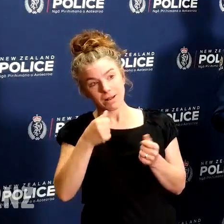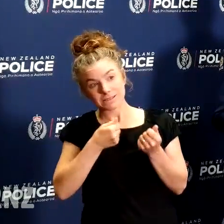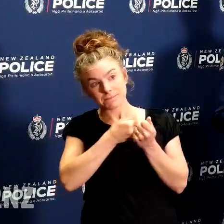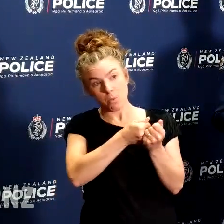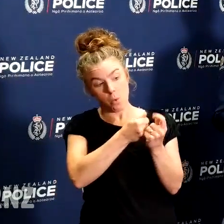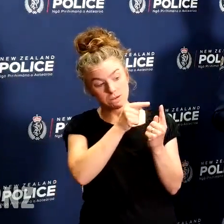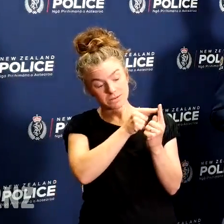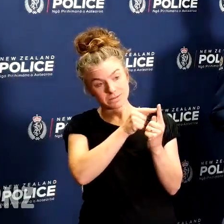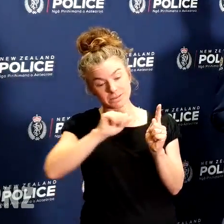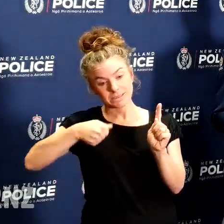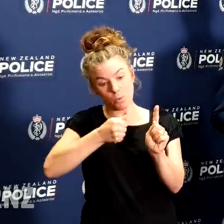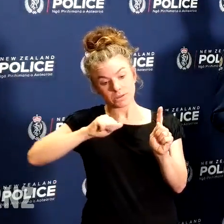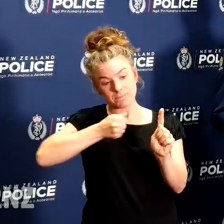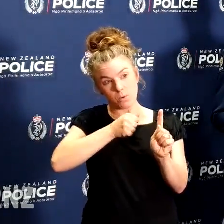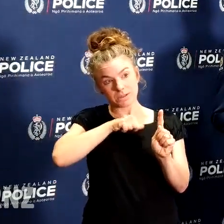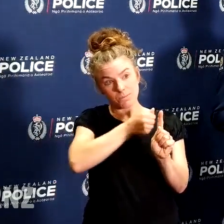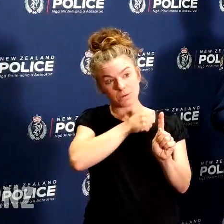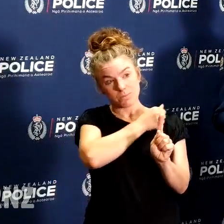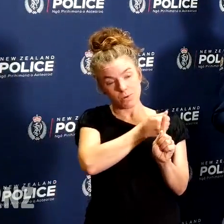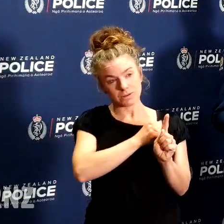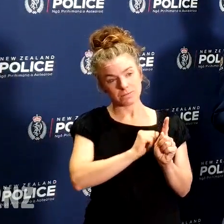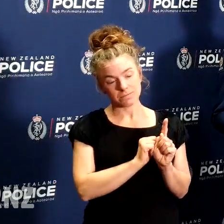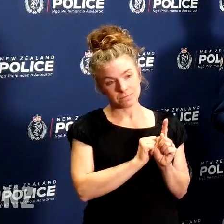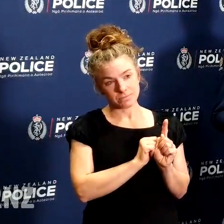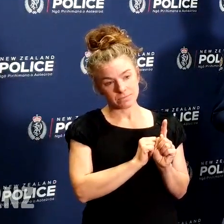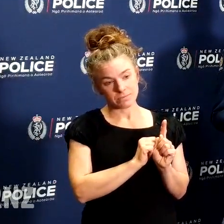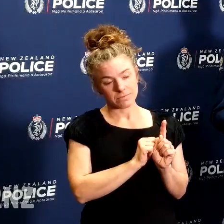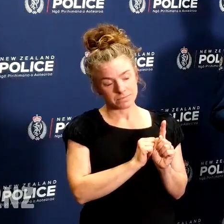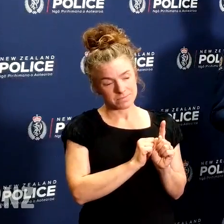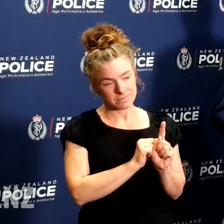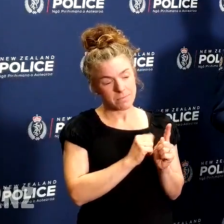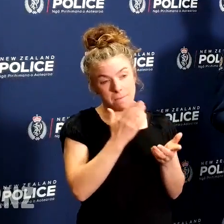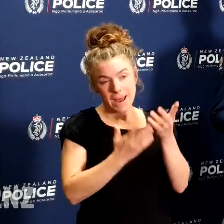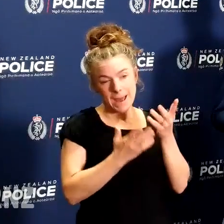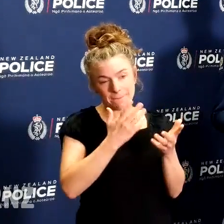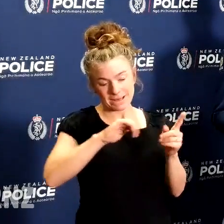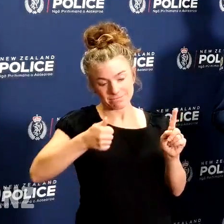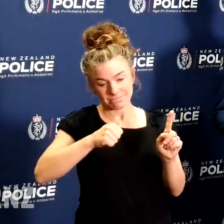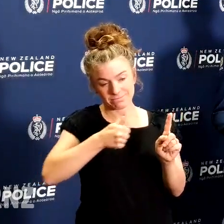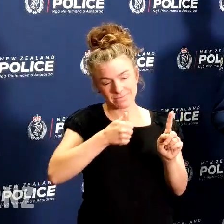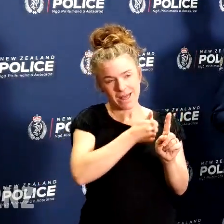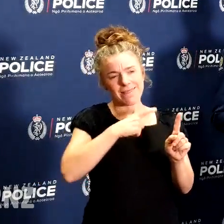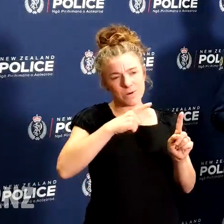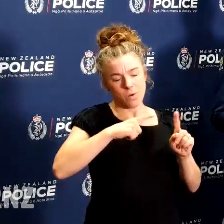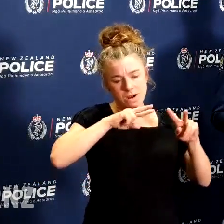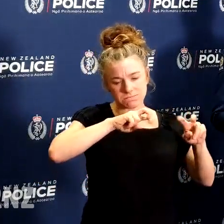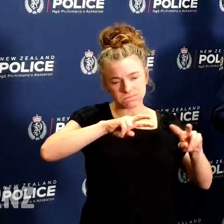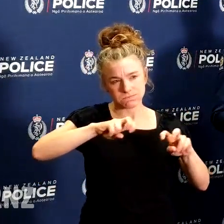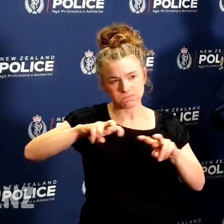and that continues to form a very, very important part of our investigation.